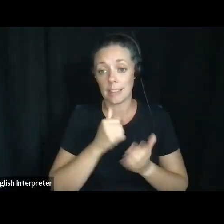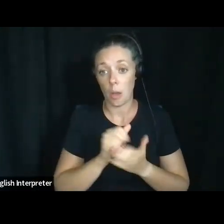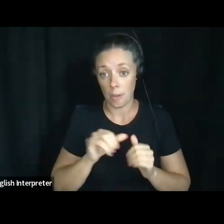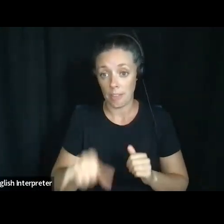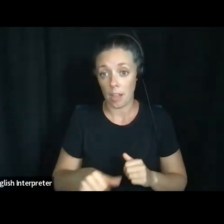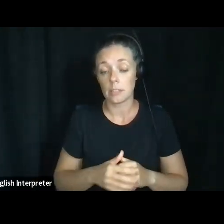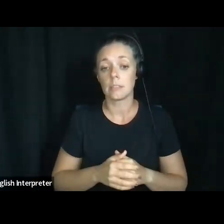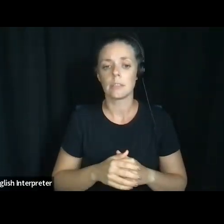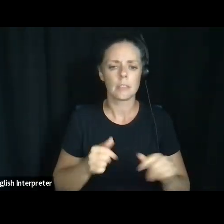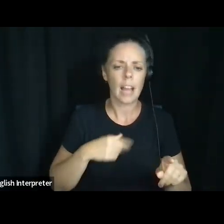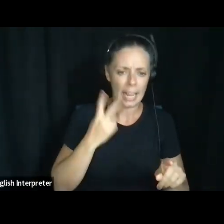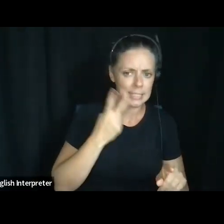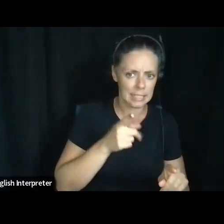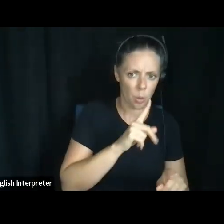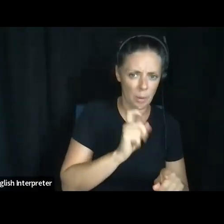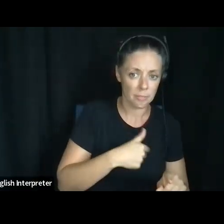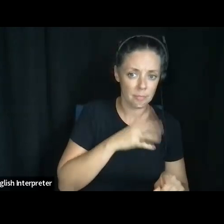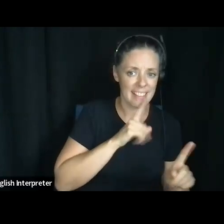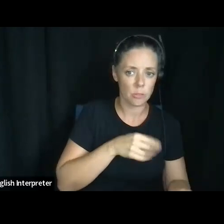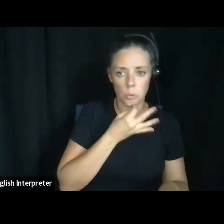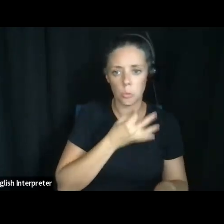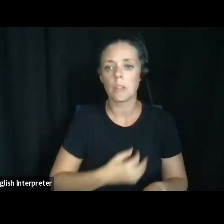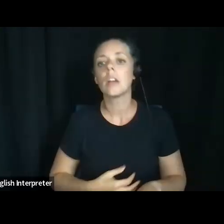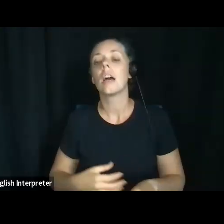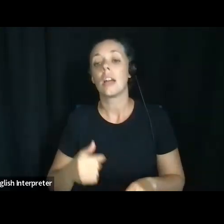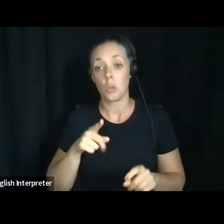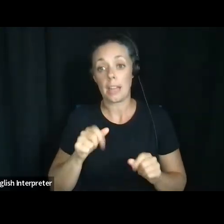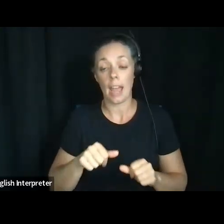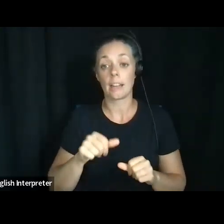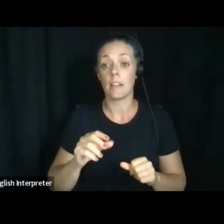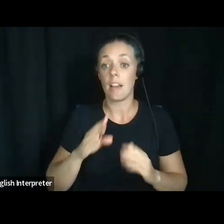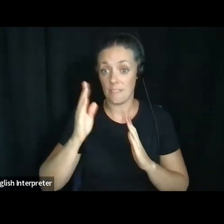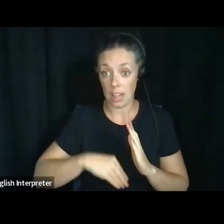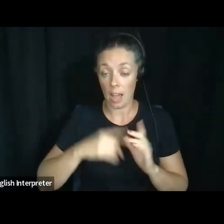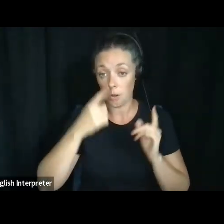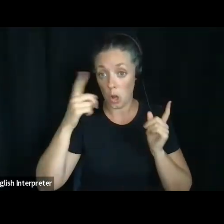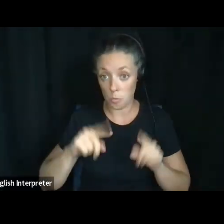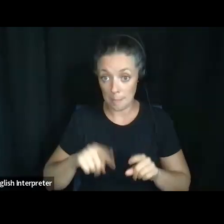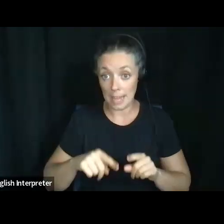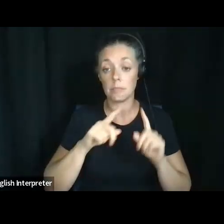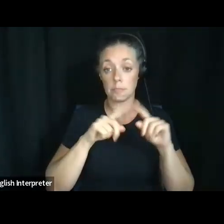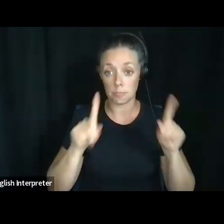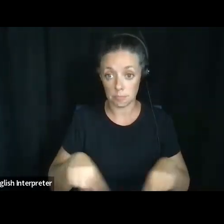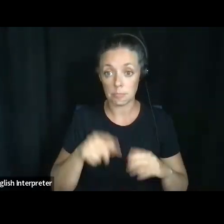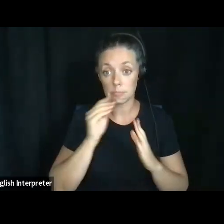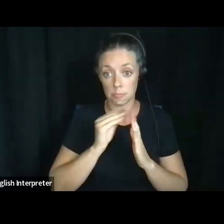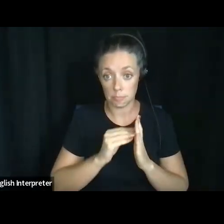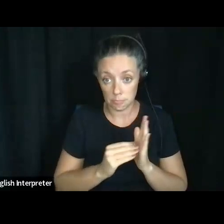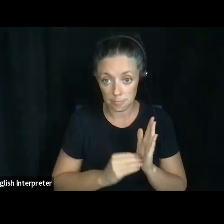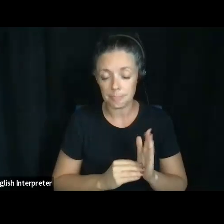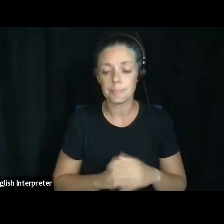and, um, I'll get to your question, Caitlin. Um, there, you can do an agreement. You could do it in writing. Um, there are, um,